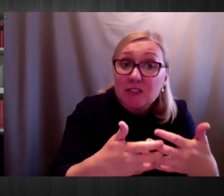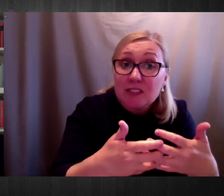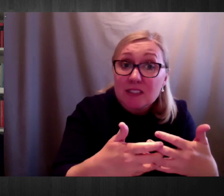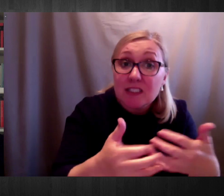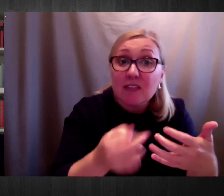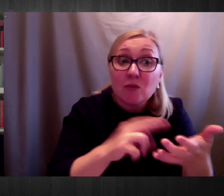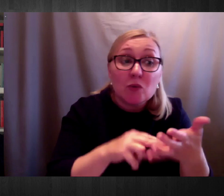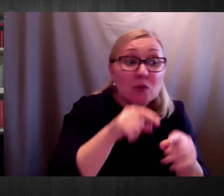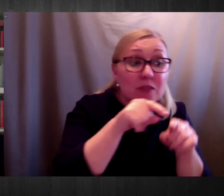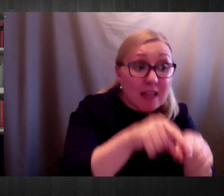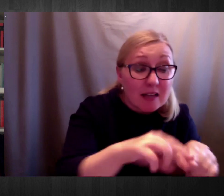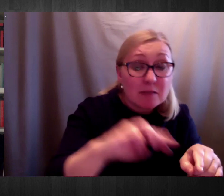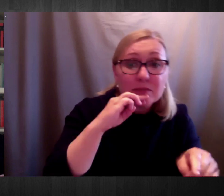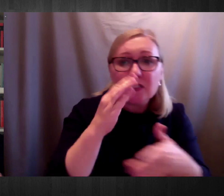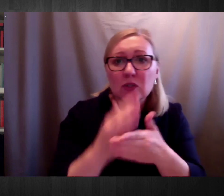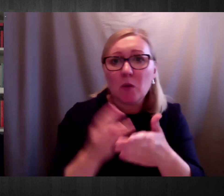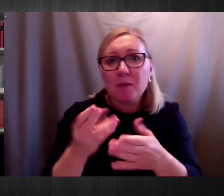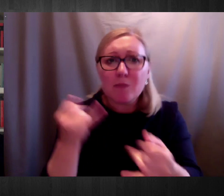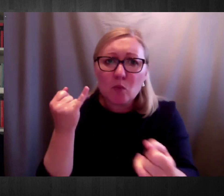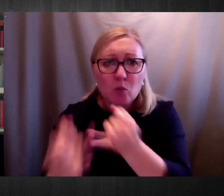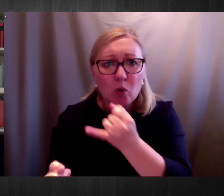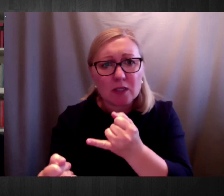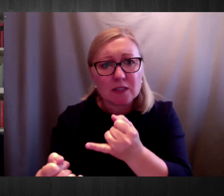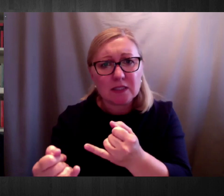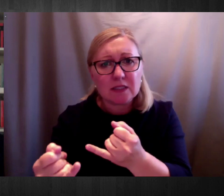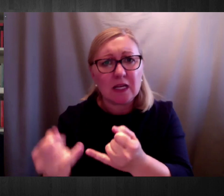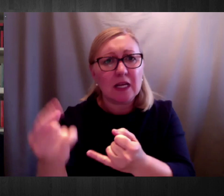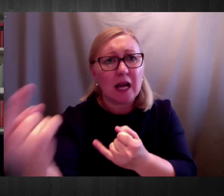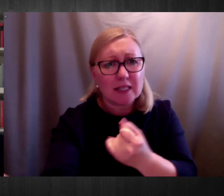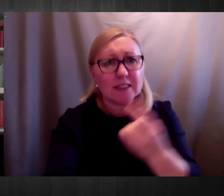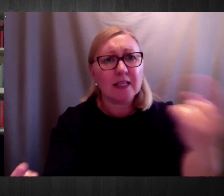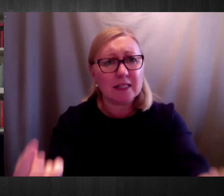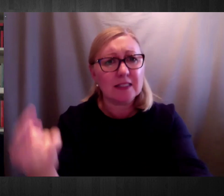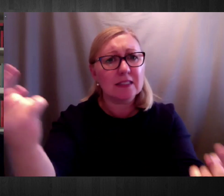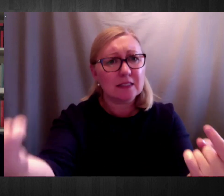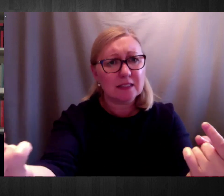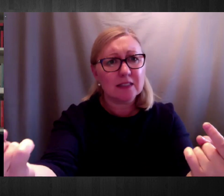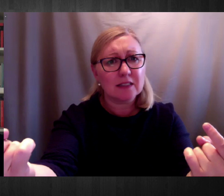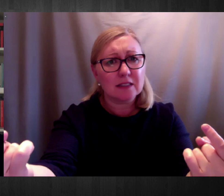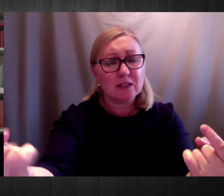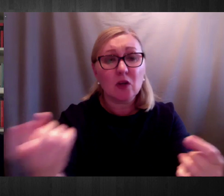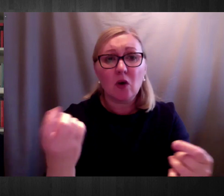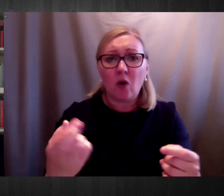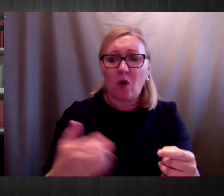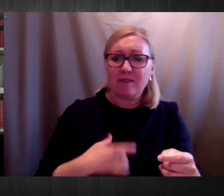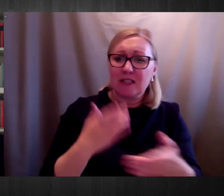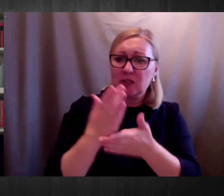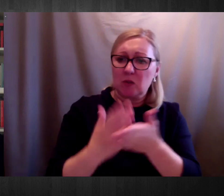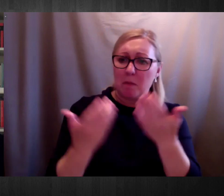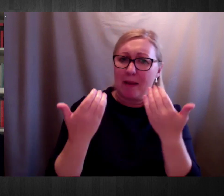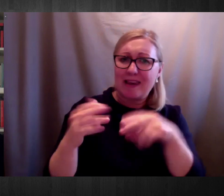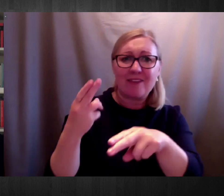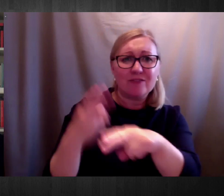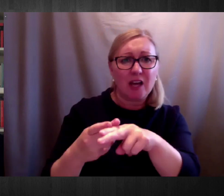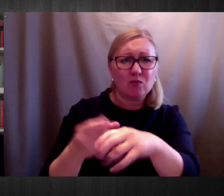more isolation or be less included and with less possibilities of participating